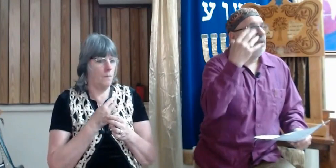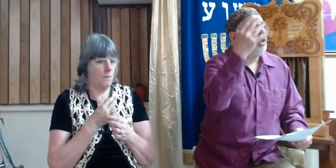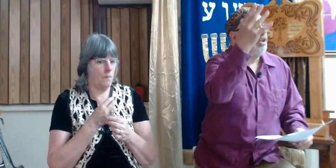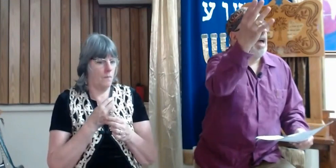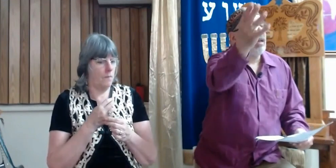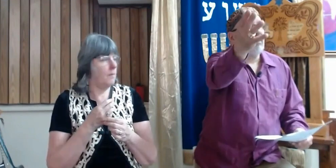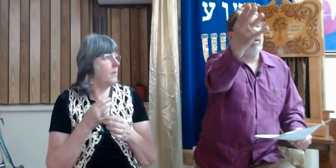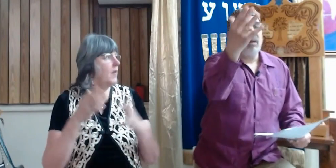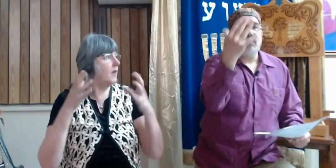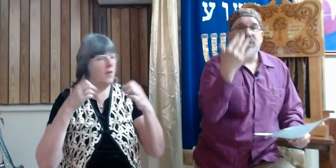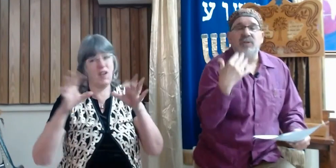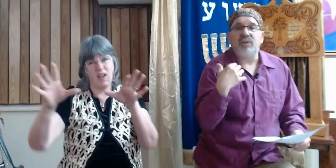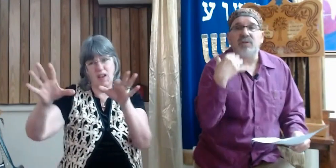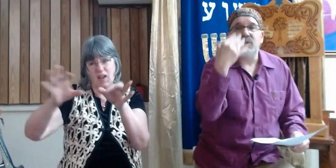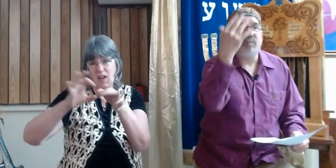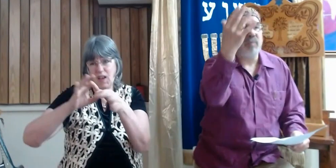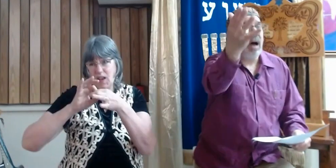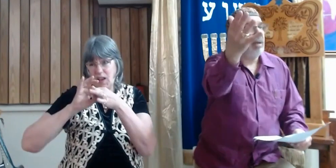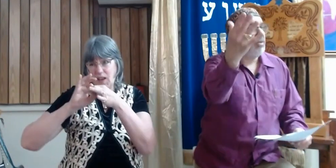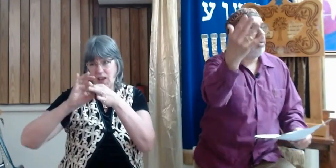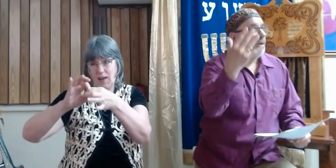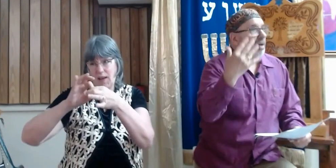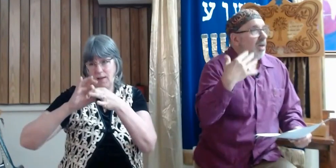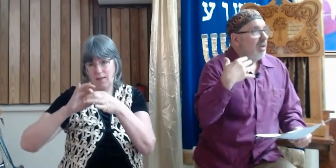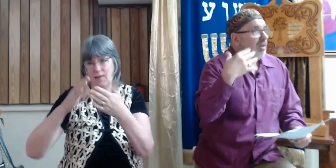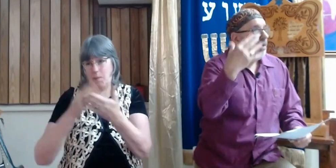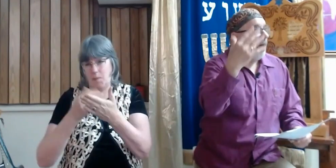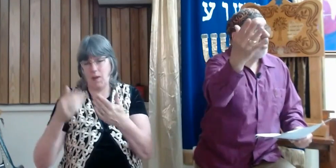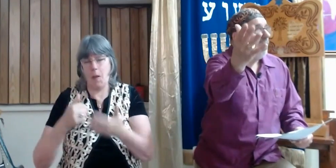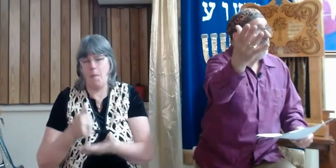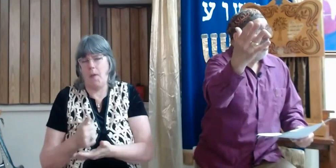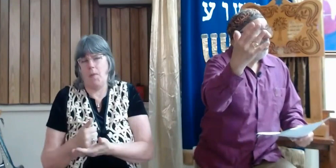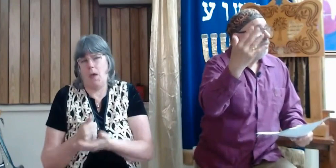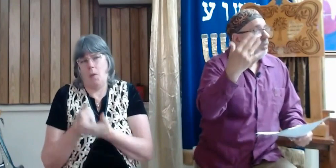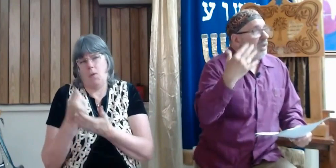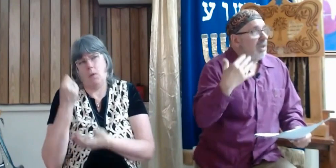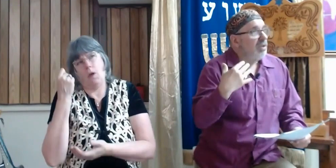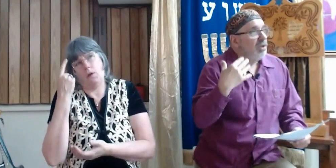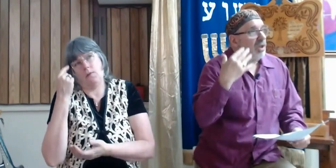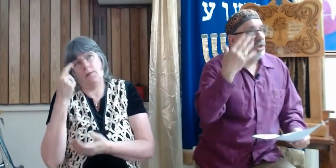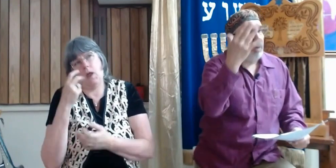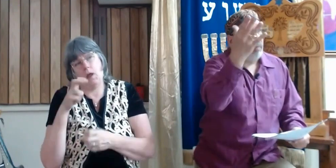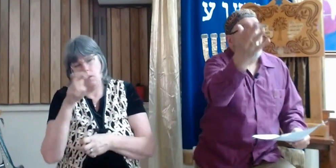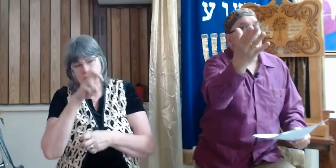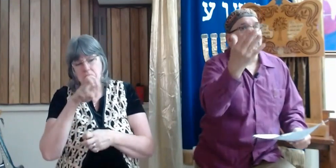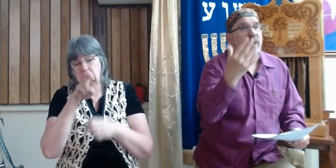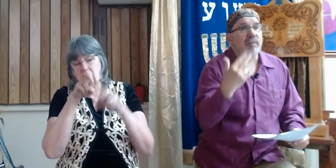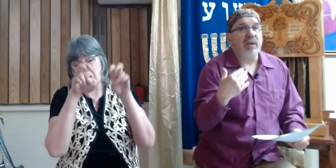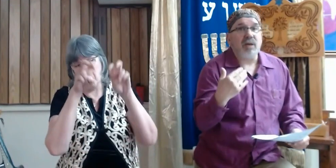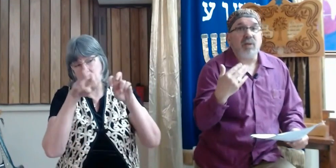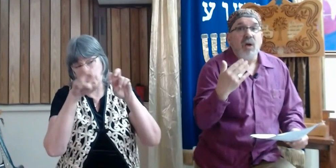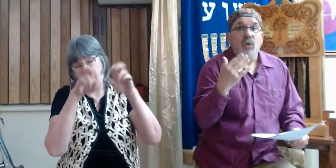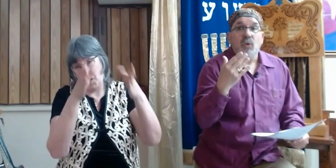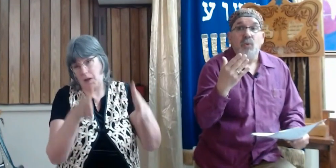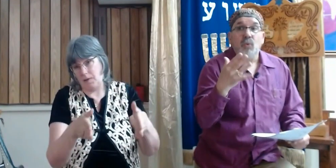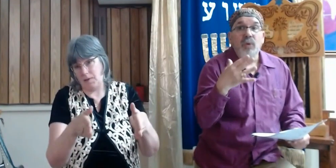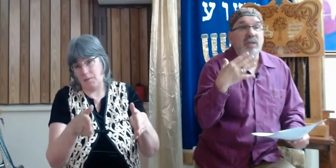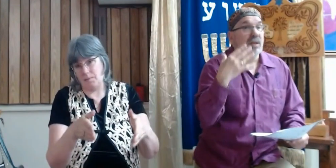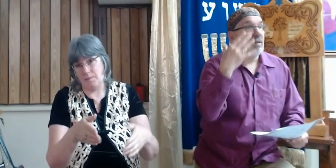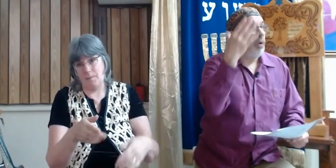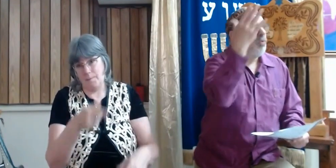can connect with the spies, that we can judge them properly, because